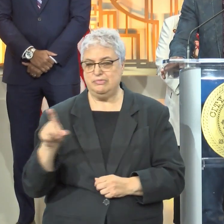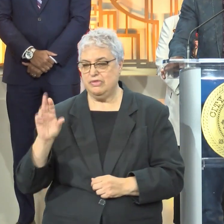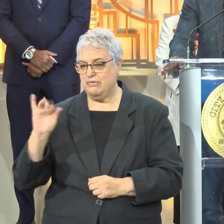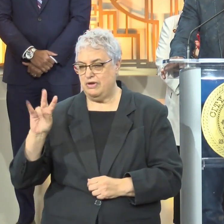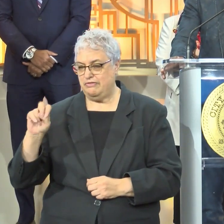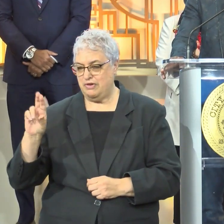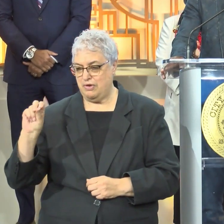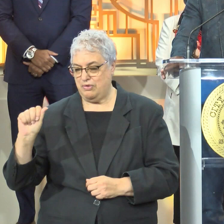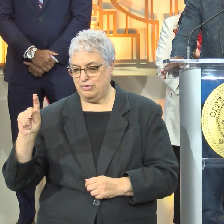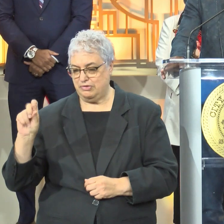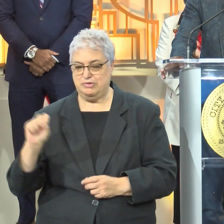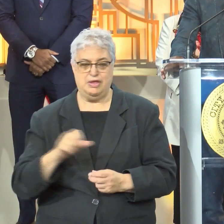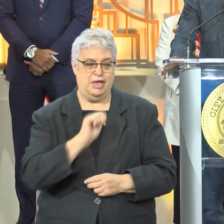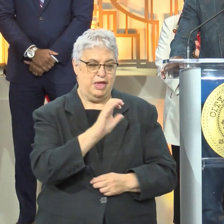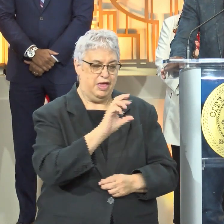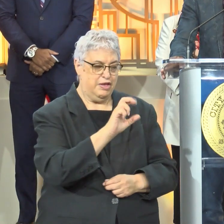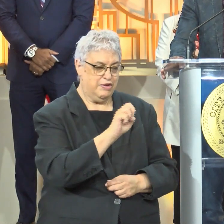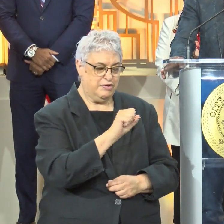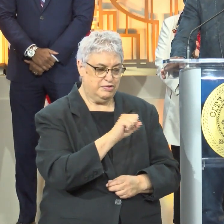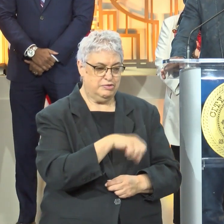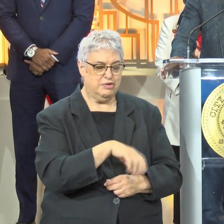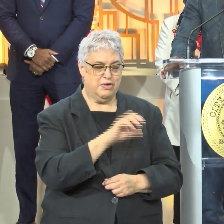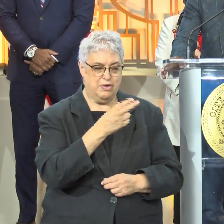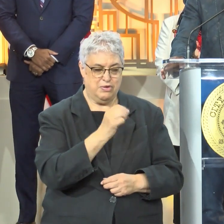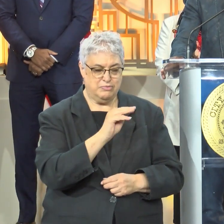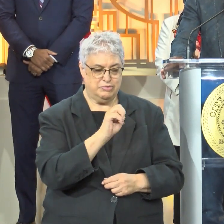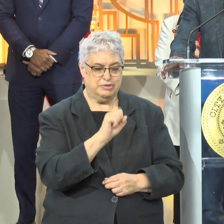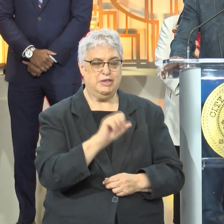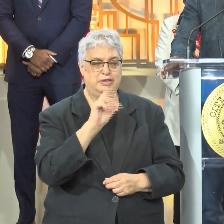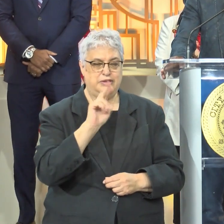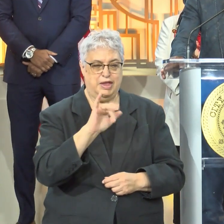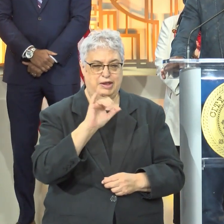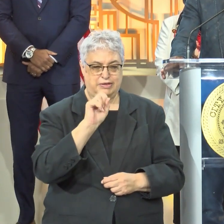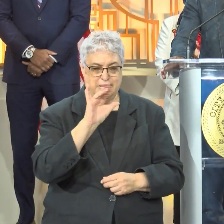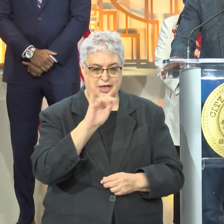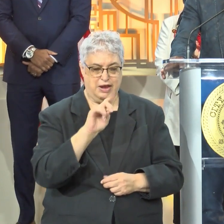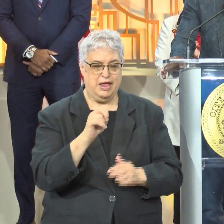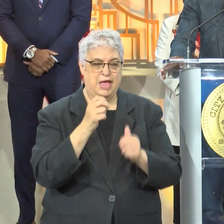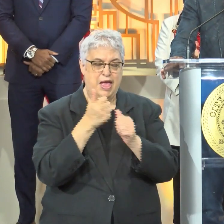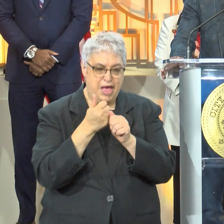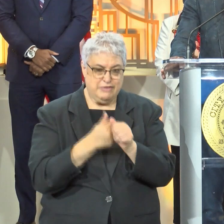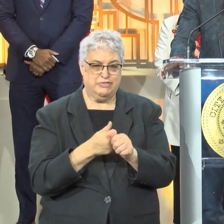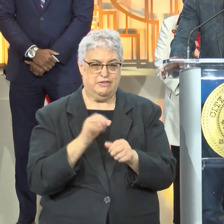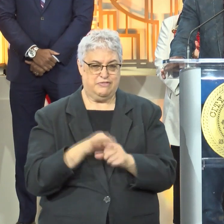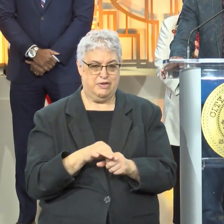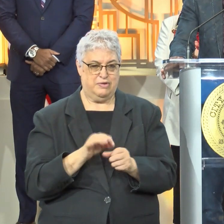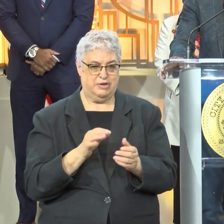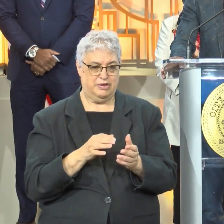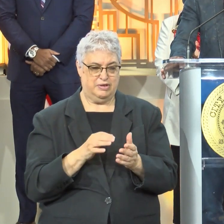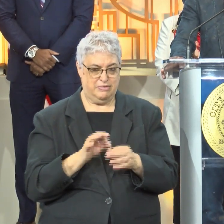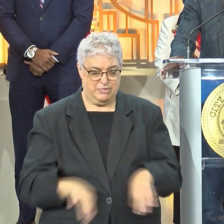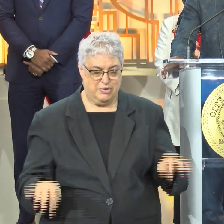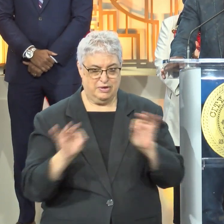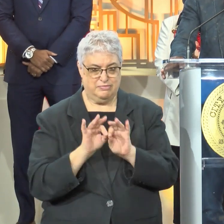or Sunnyside, every vote counts because every person counts. And greatness, like Mickey